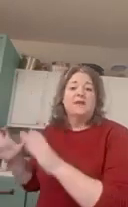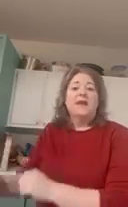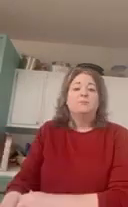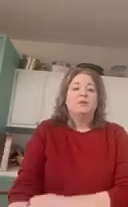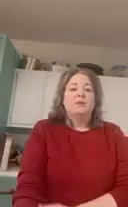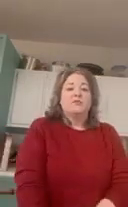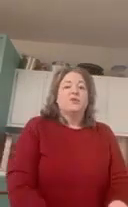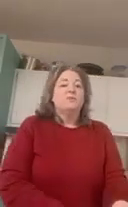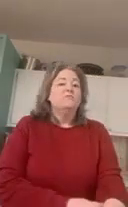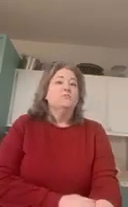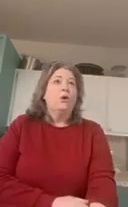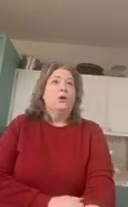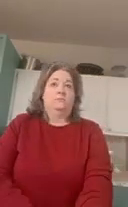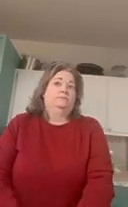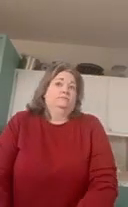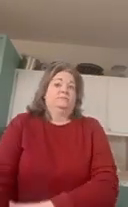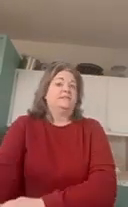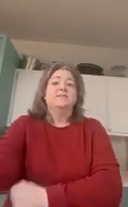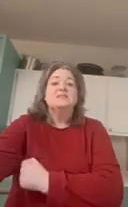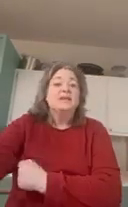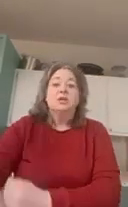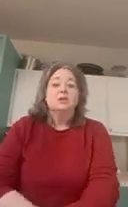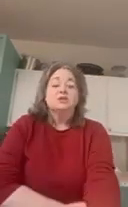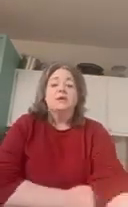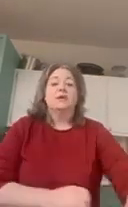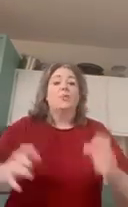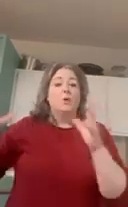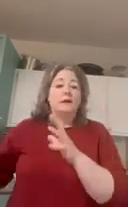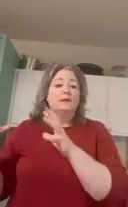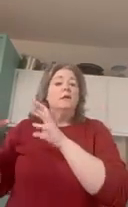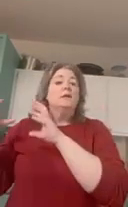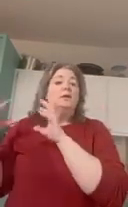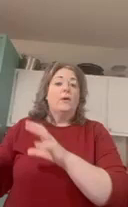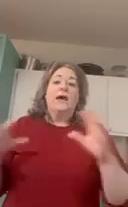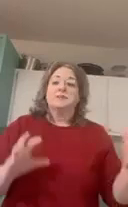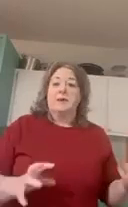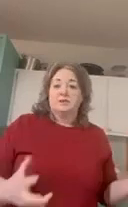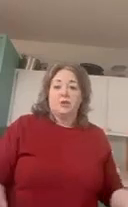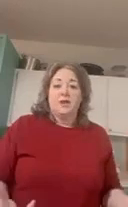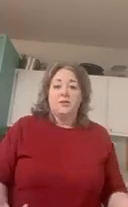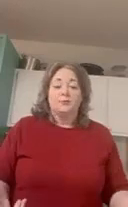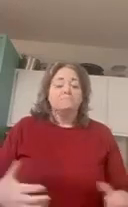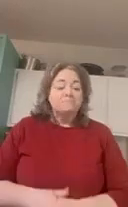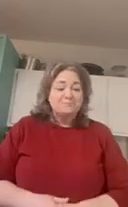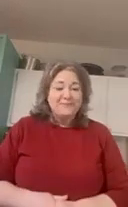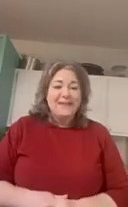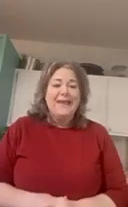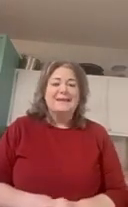that i had been with for 17 years in one you know aspect or another and